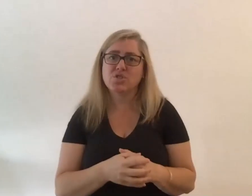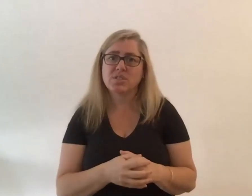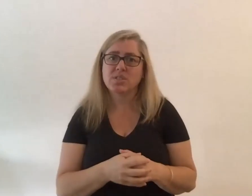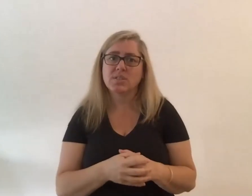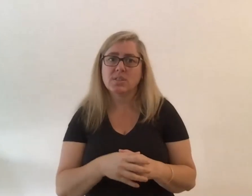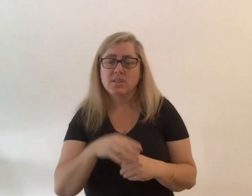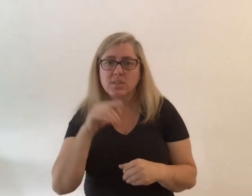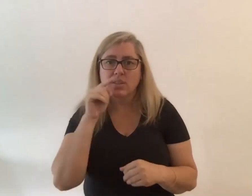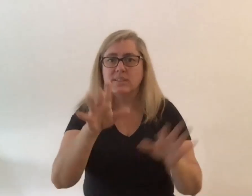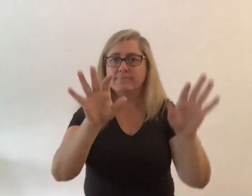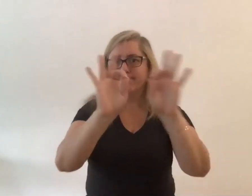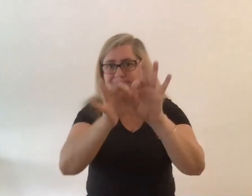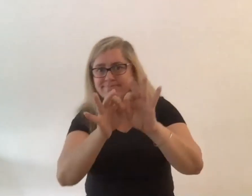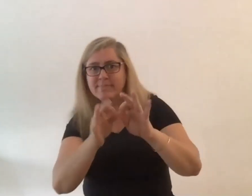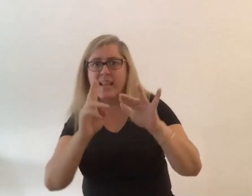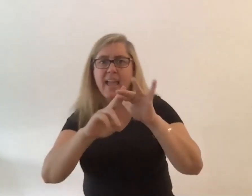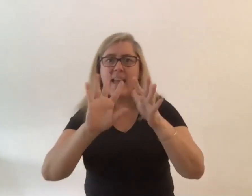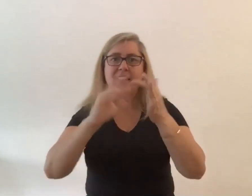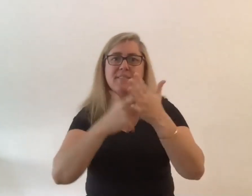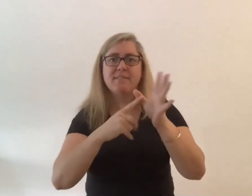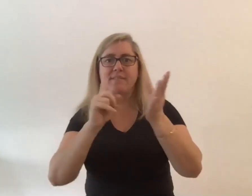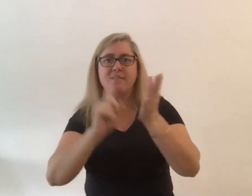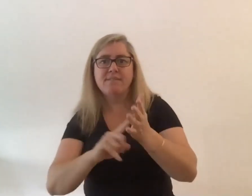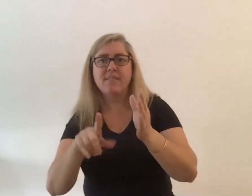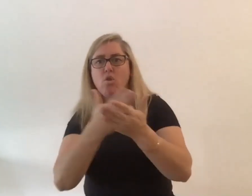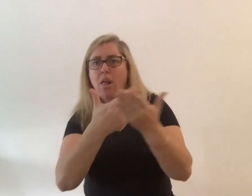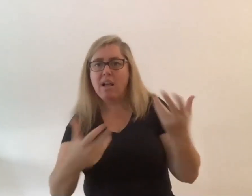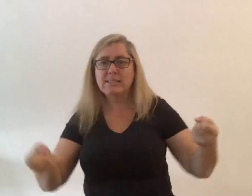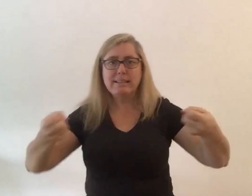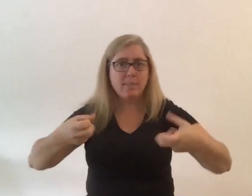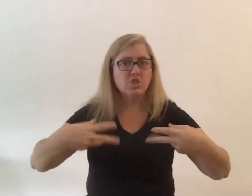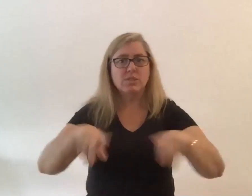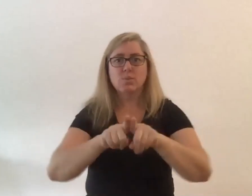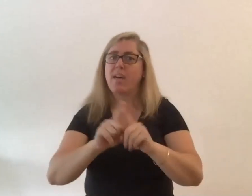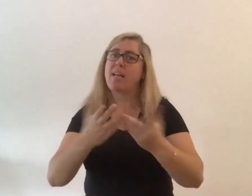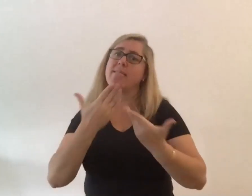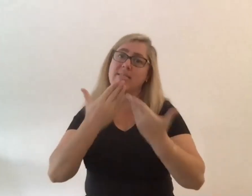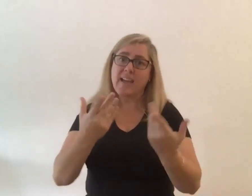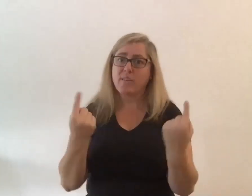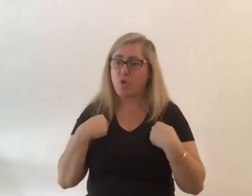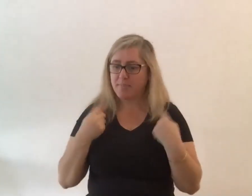interpreters and the captioners and everyone thank you so much for having me here today you know